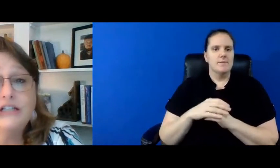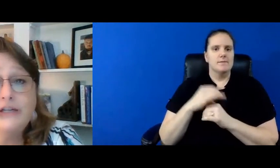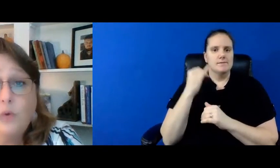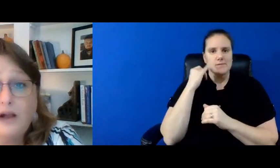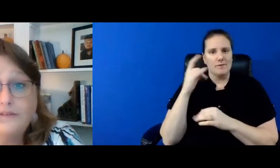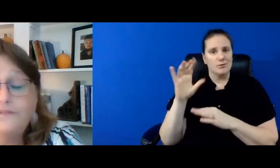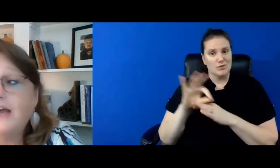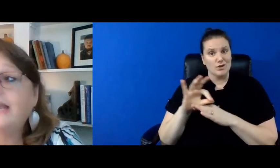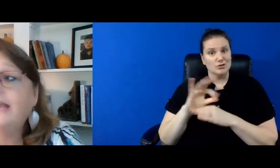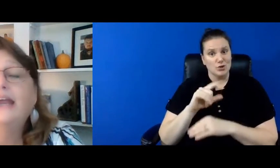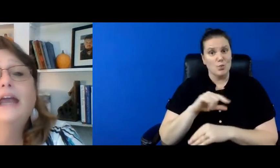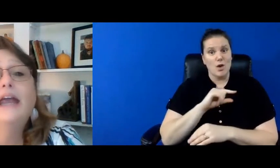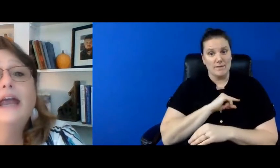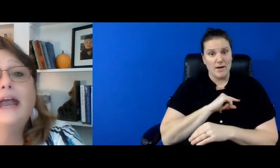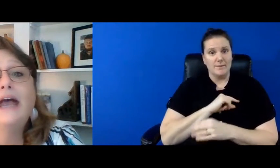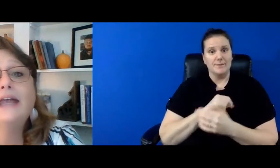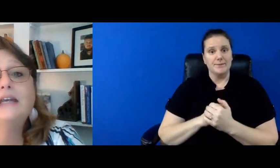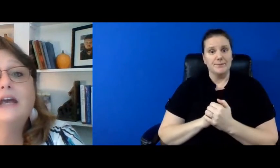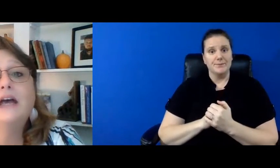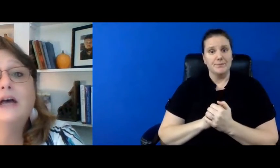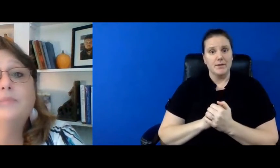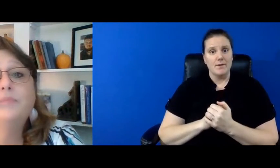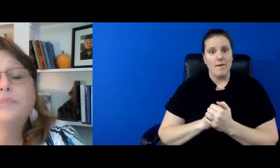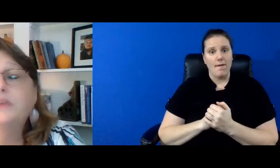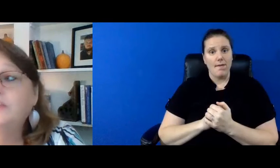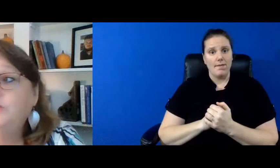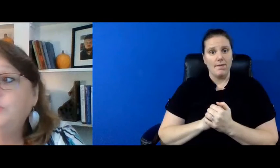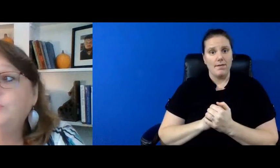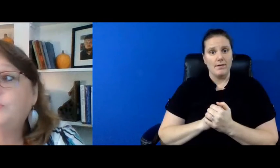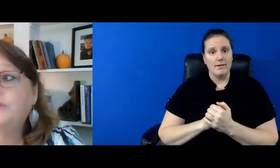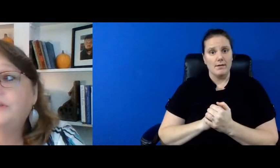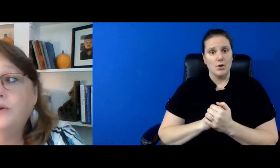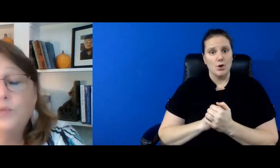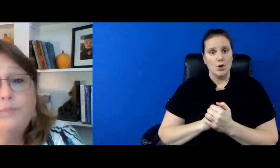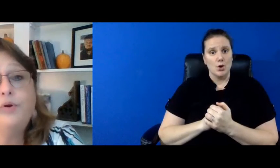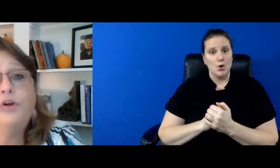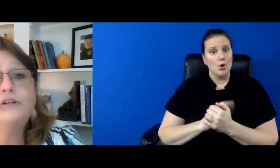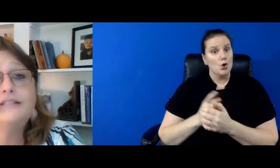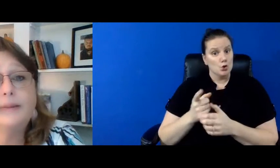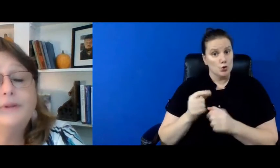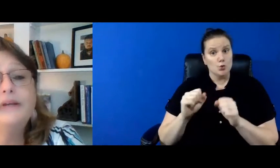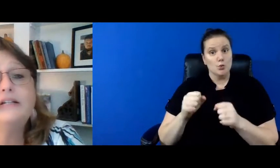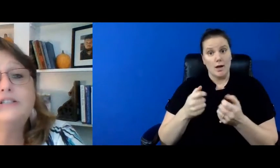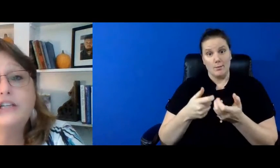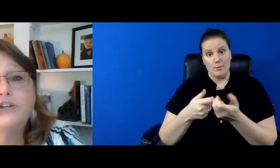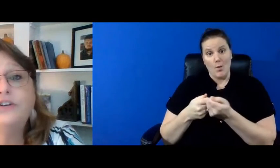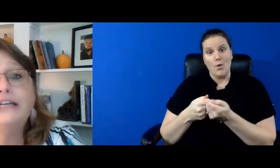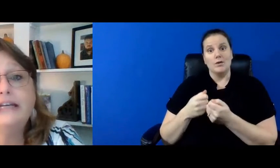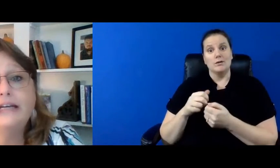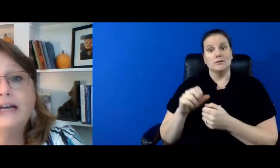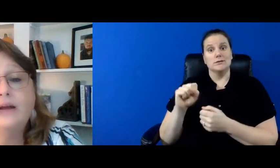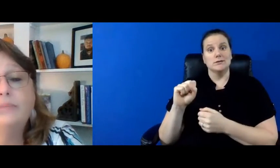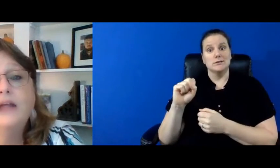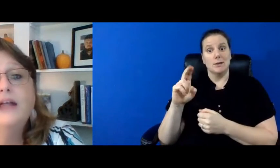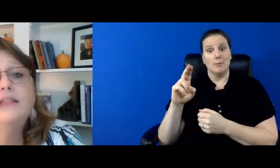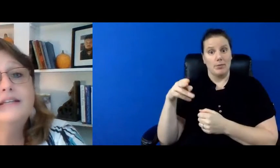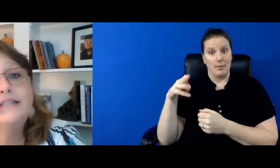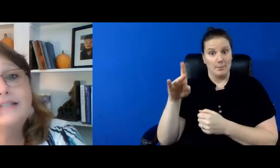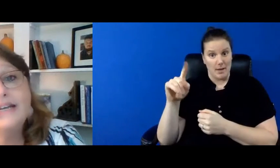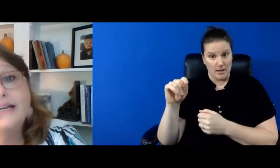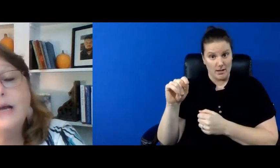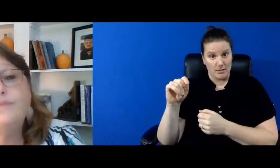functionally qualify and um you can pull supplemental security income